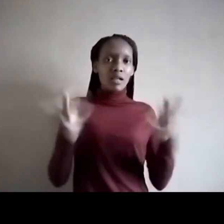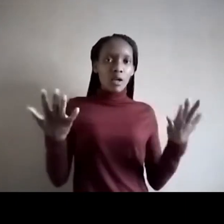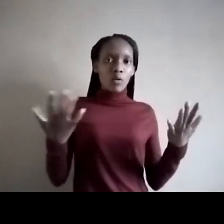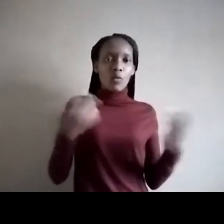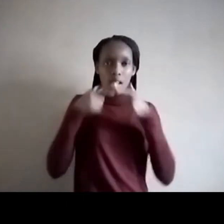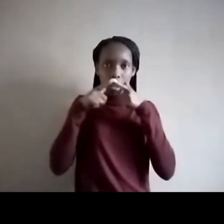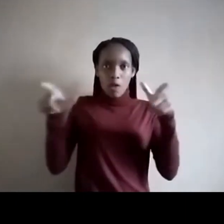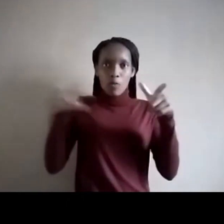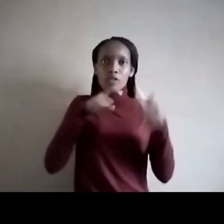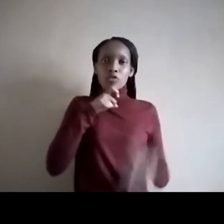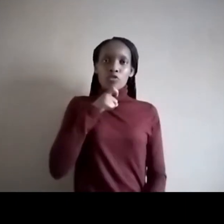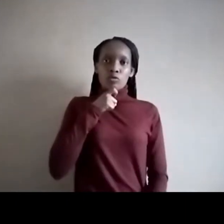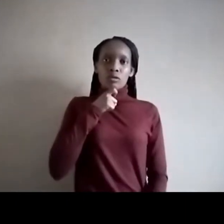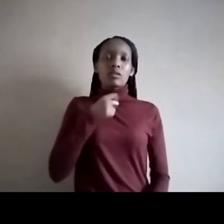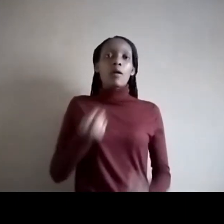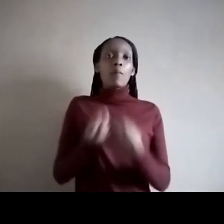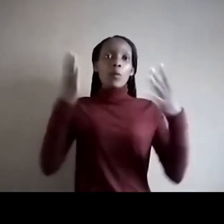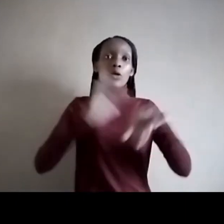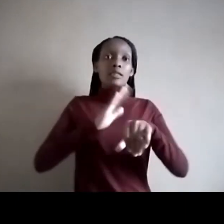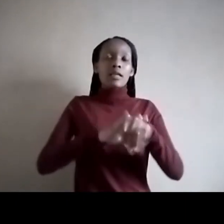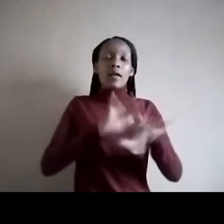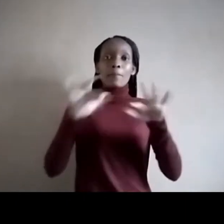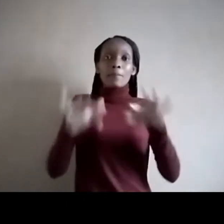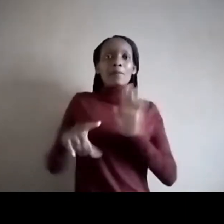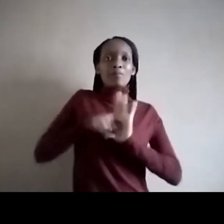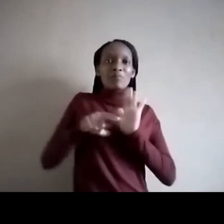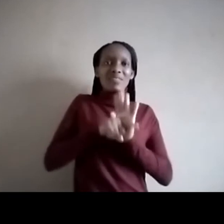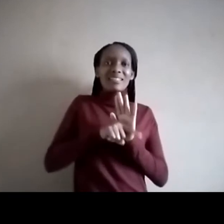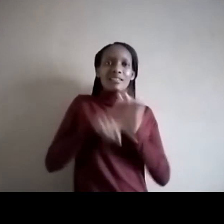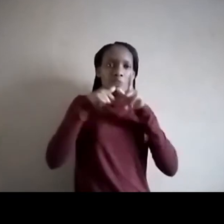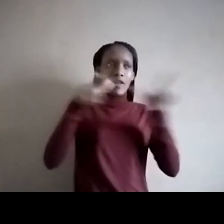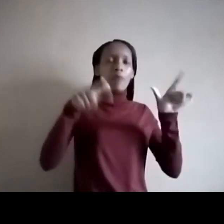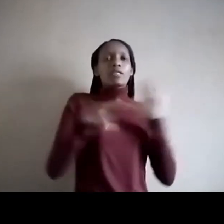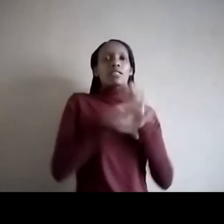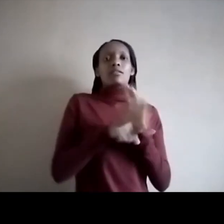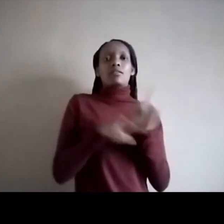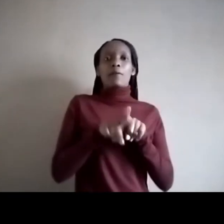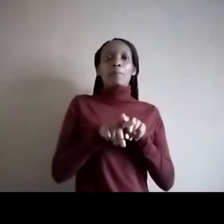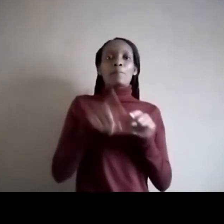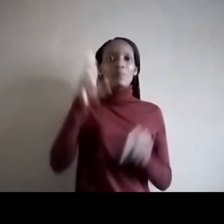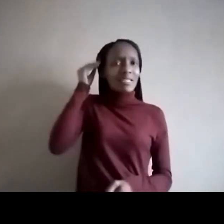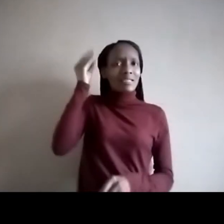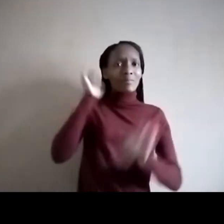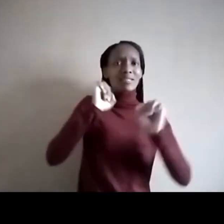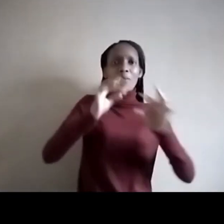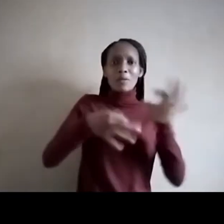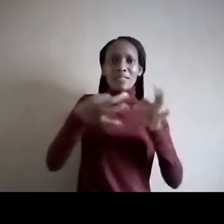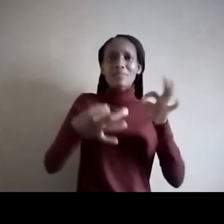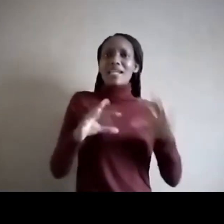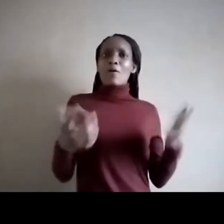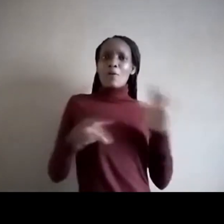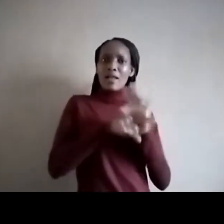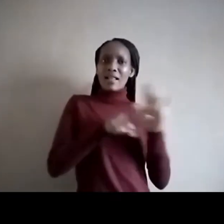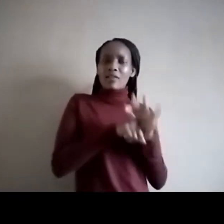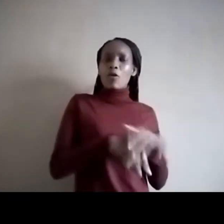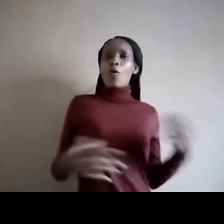will also have a negative language in terms of defining their experiences or even entering into relationships with other